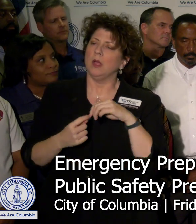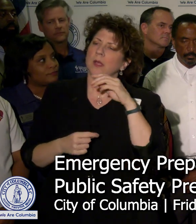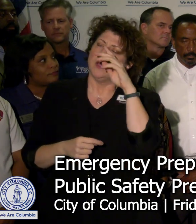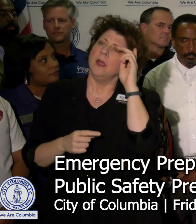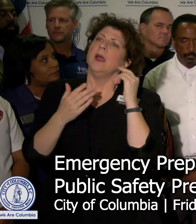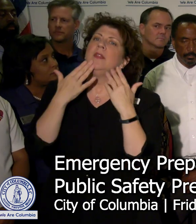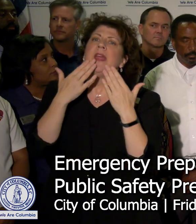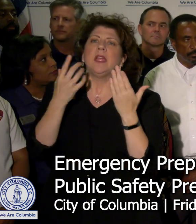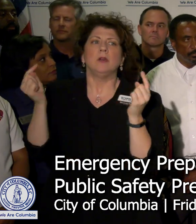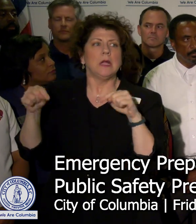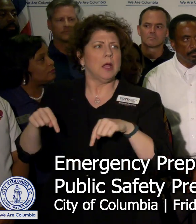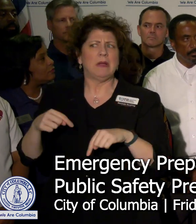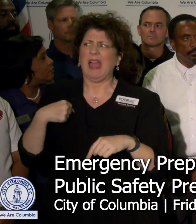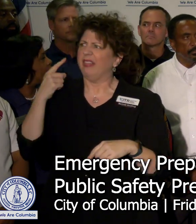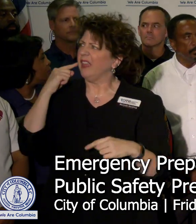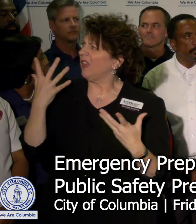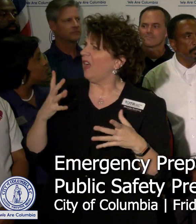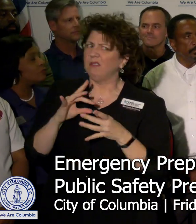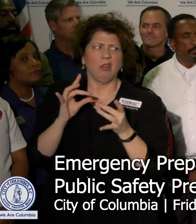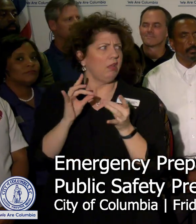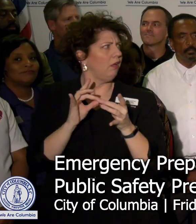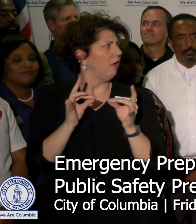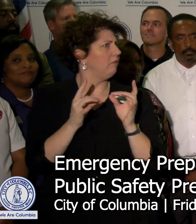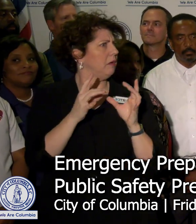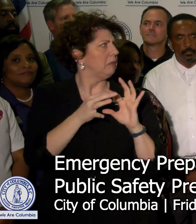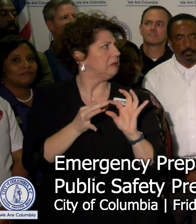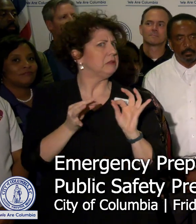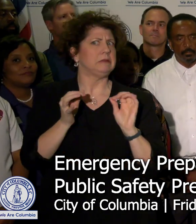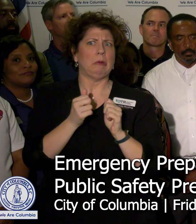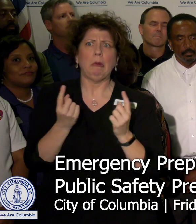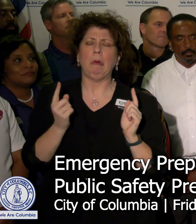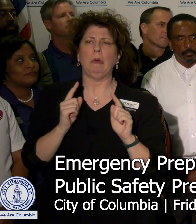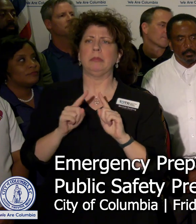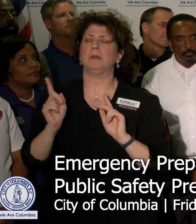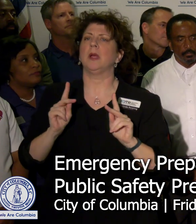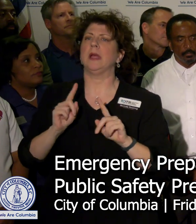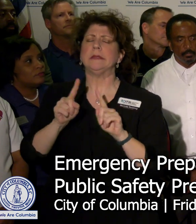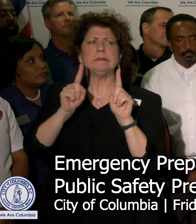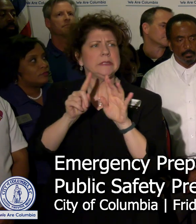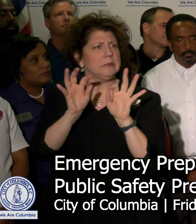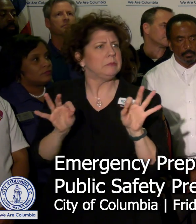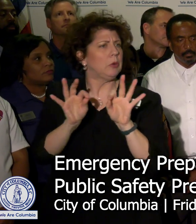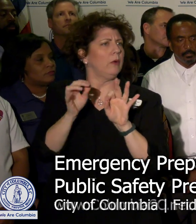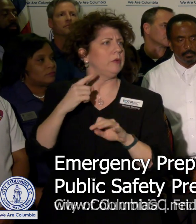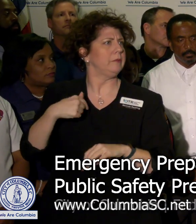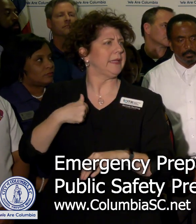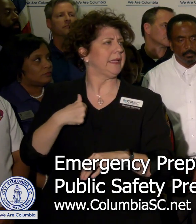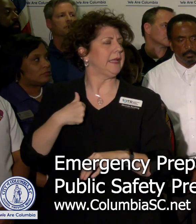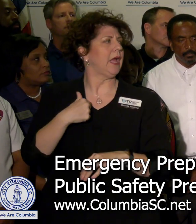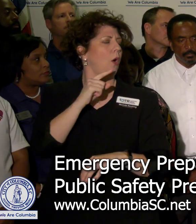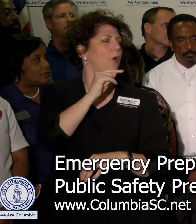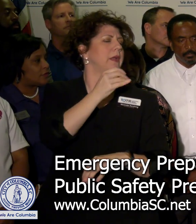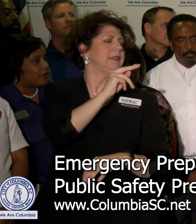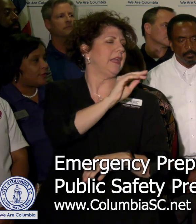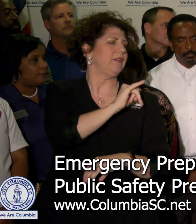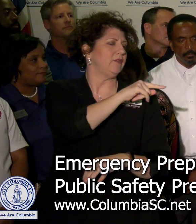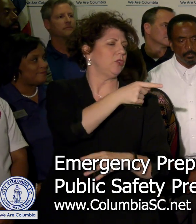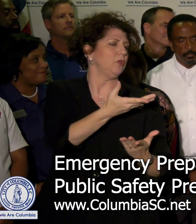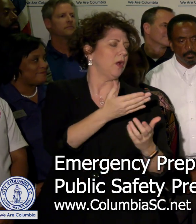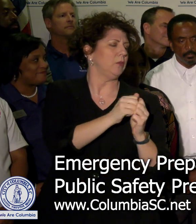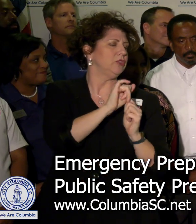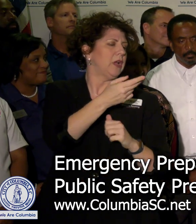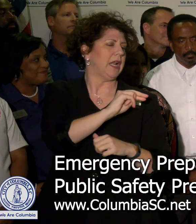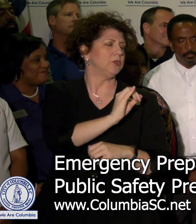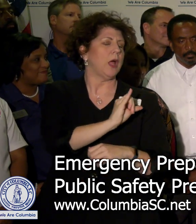I think I've covered everything and everyone. It was important for me to note that, of course Tiffany, thank you for being here with John